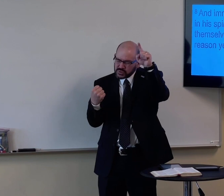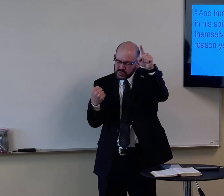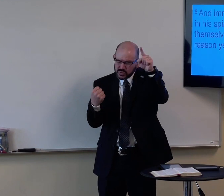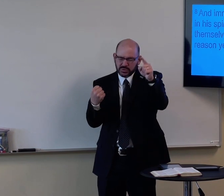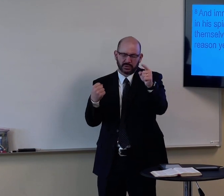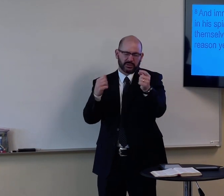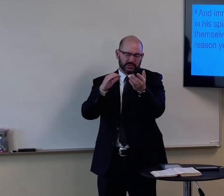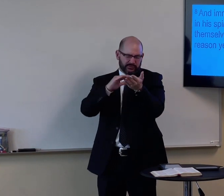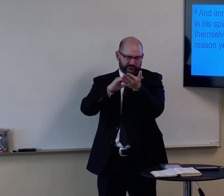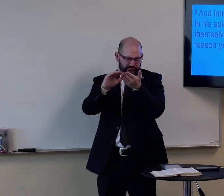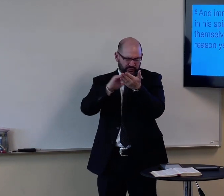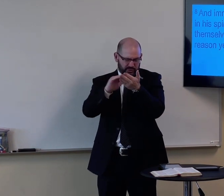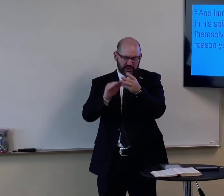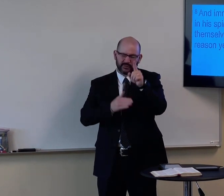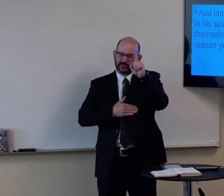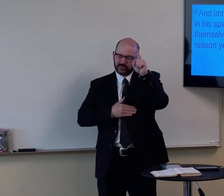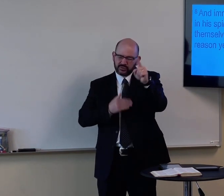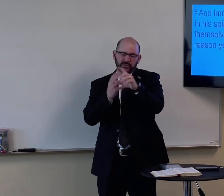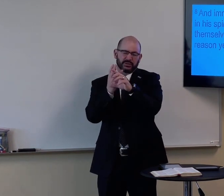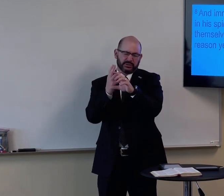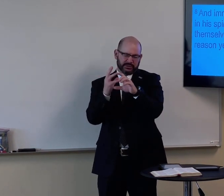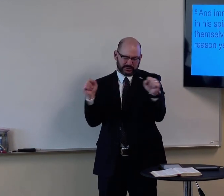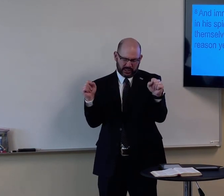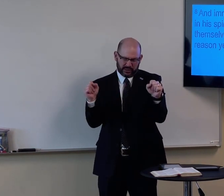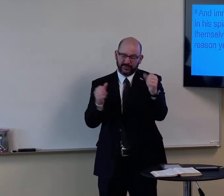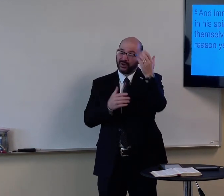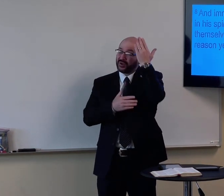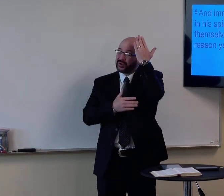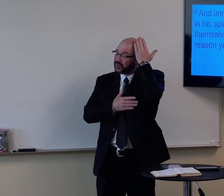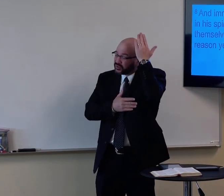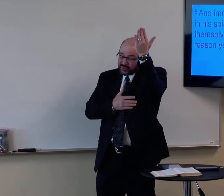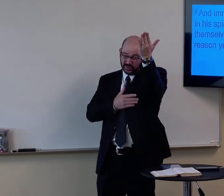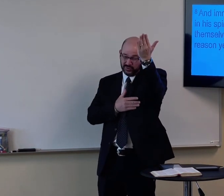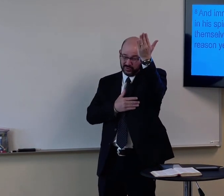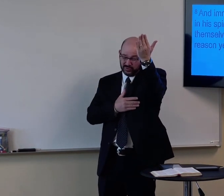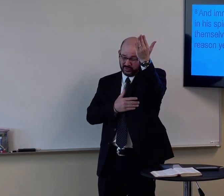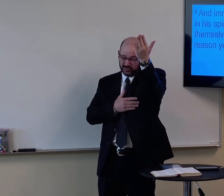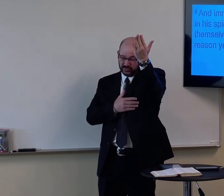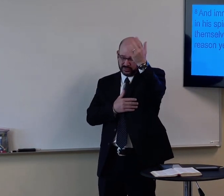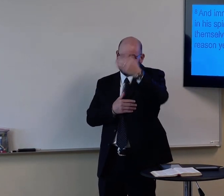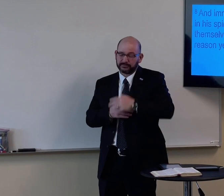that you heal, that you forgive, that you save, that you do this.